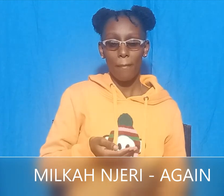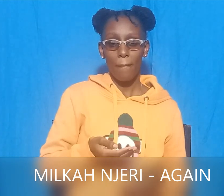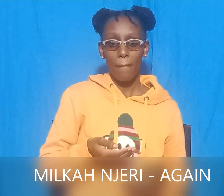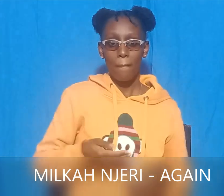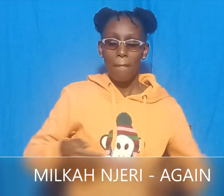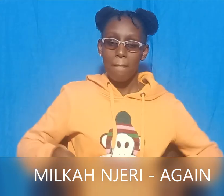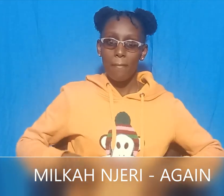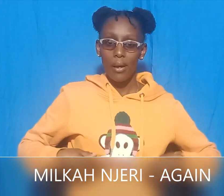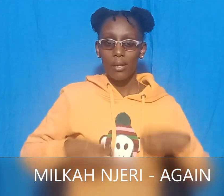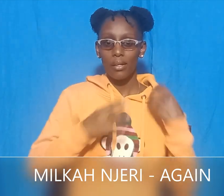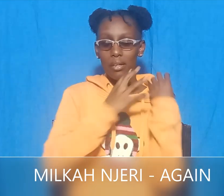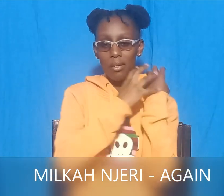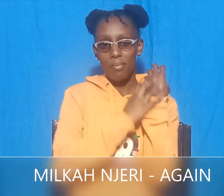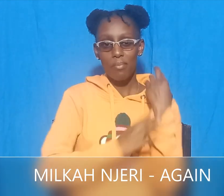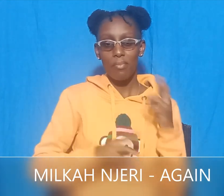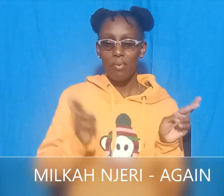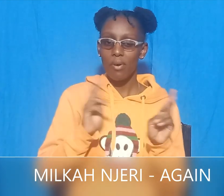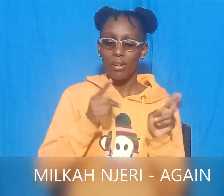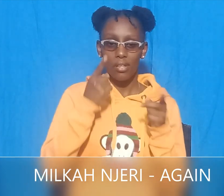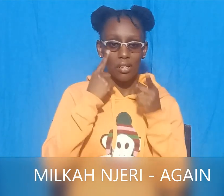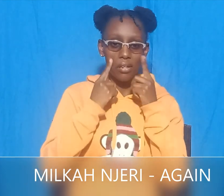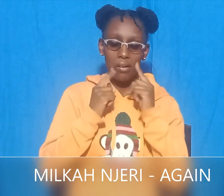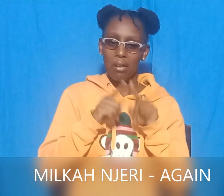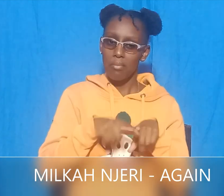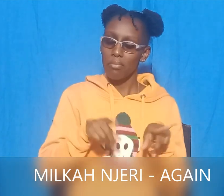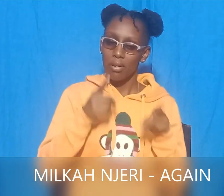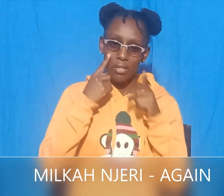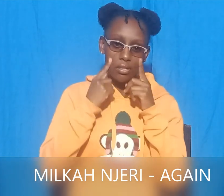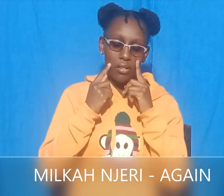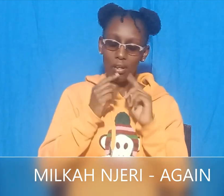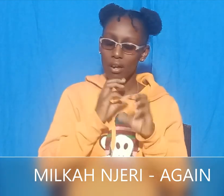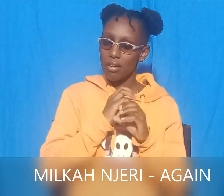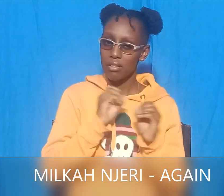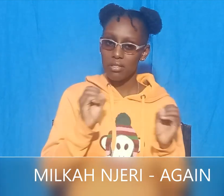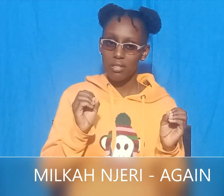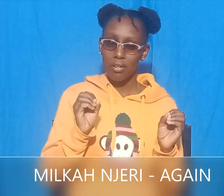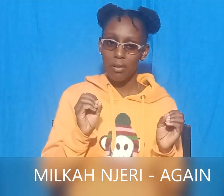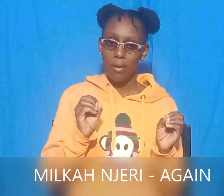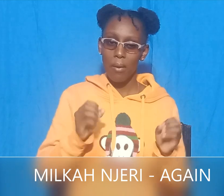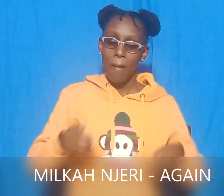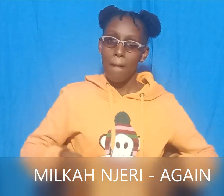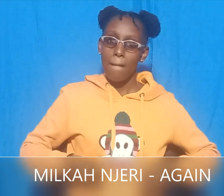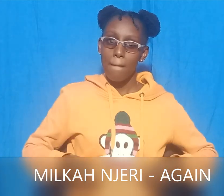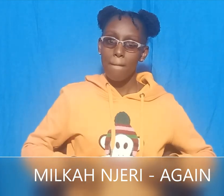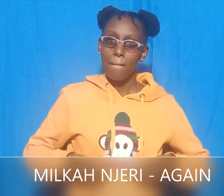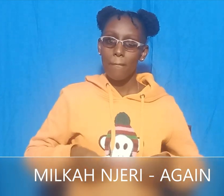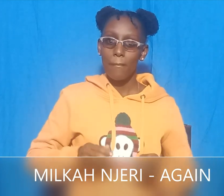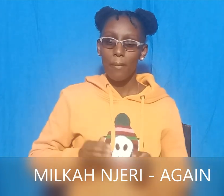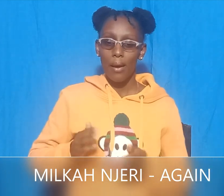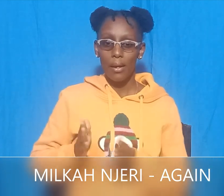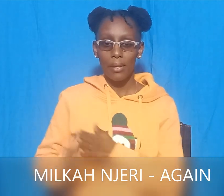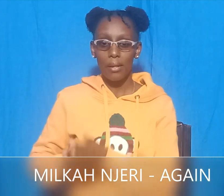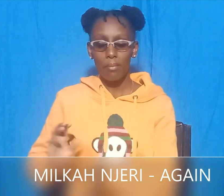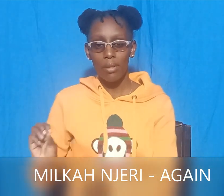was ready to cry. But he did not cry. The monkey thought of a plan to save himself.